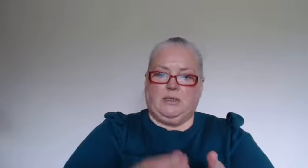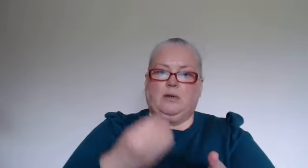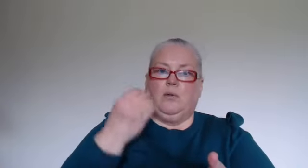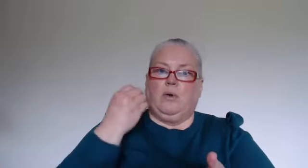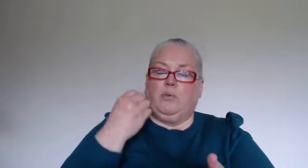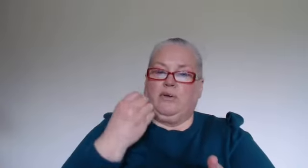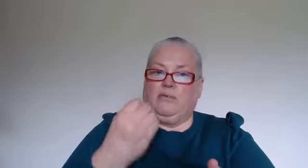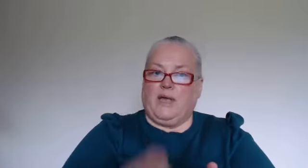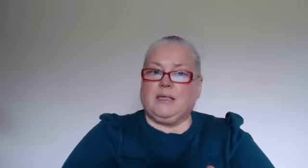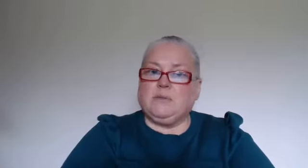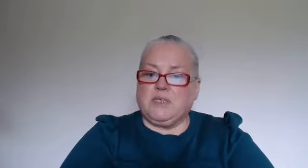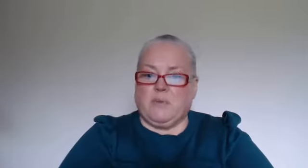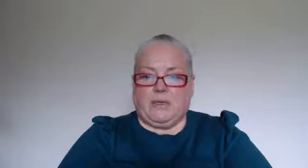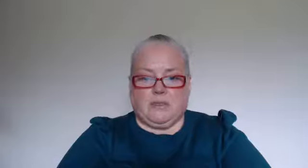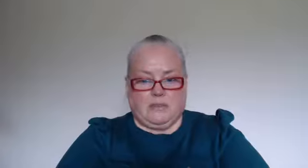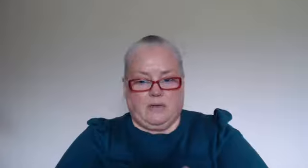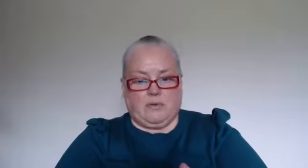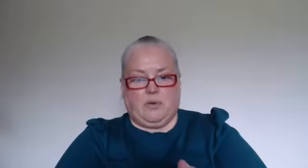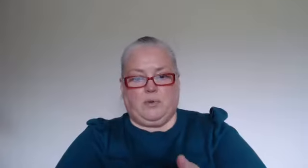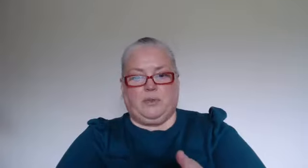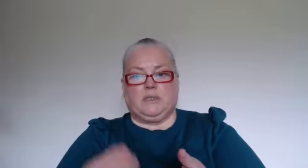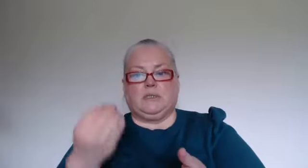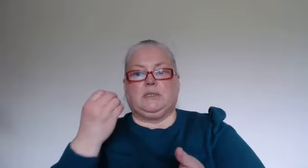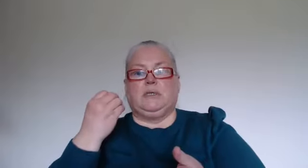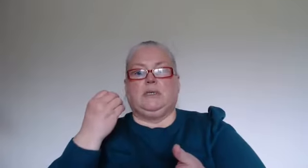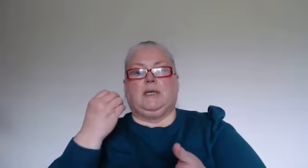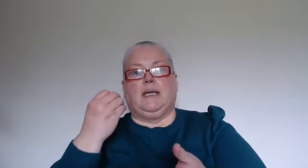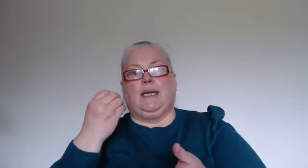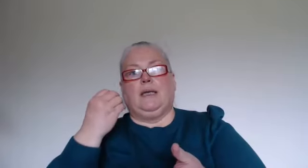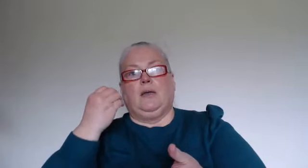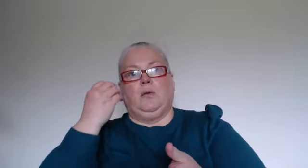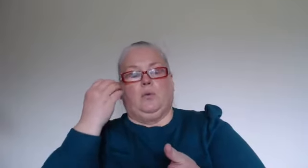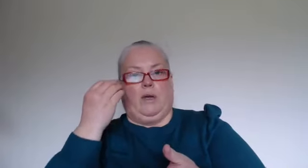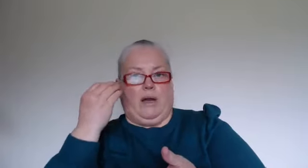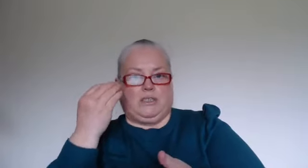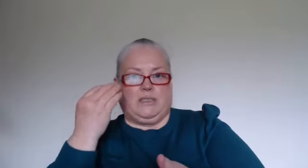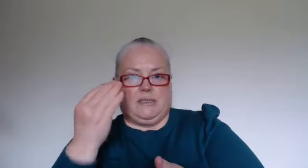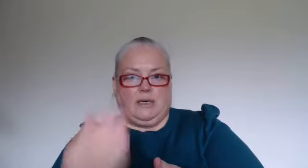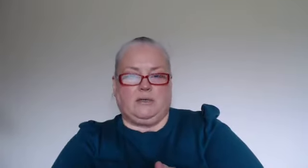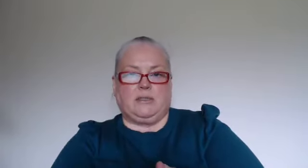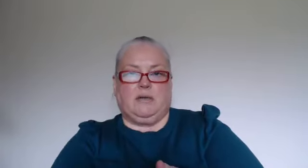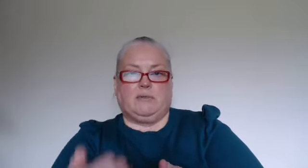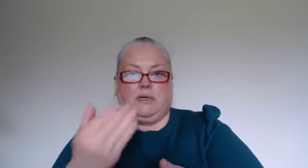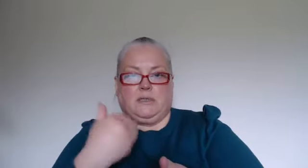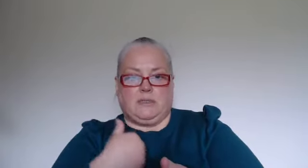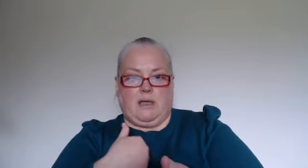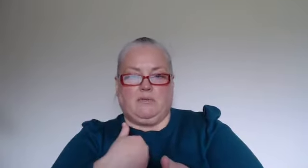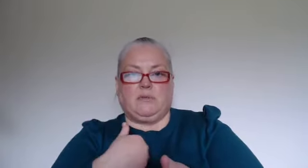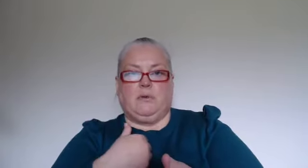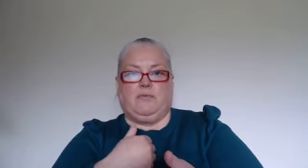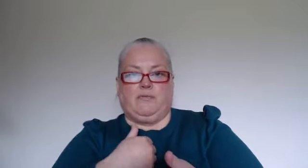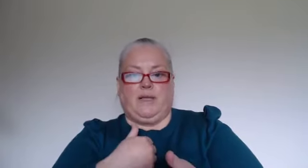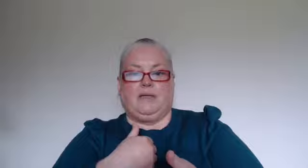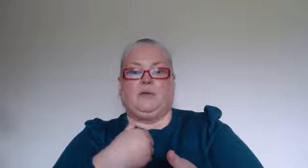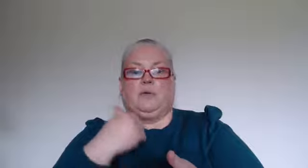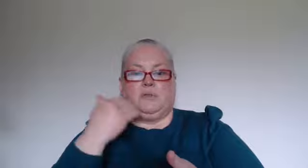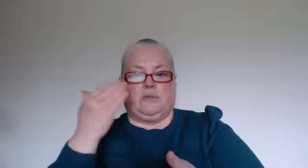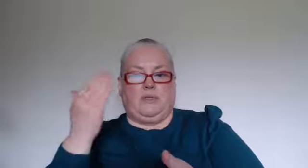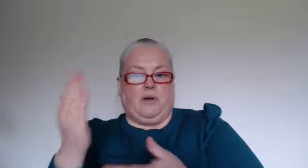When we fail to express ourselves appropriately we are actually setting ourselves up for failure. We're also setting our